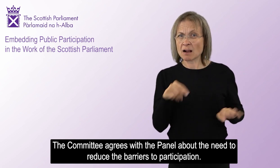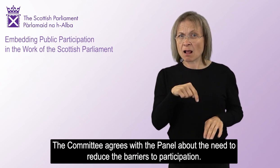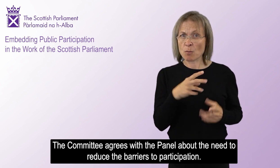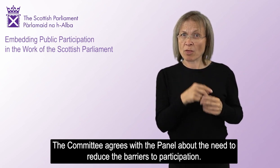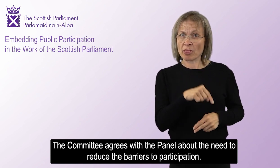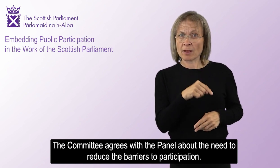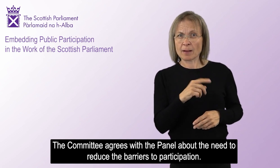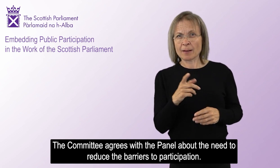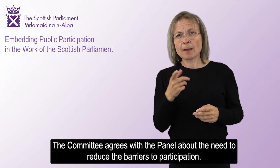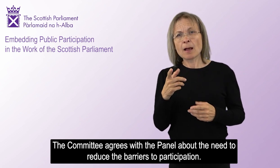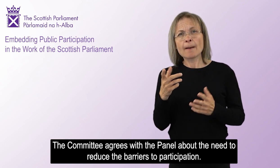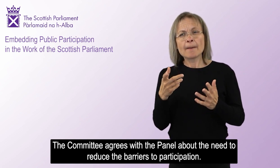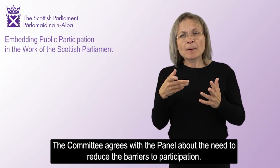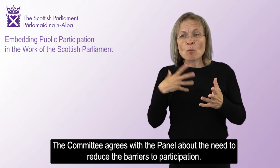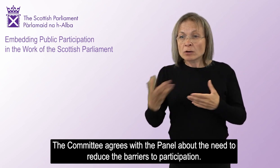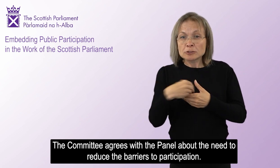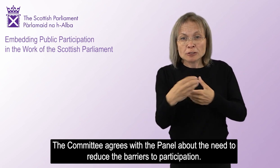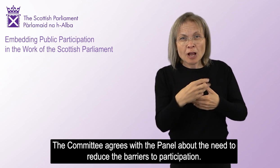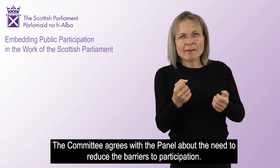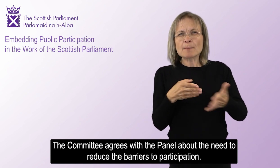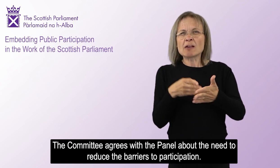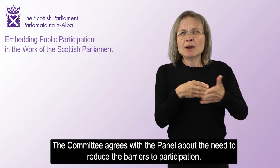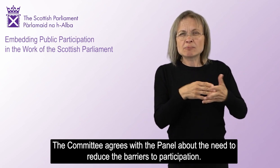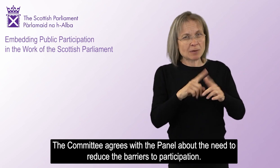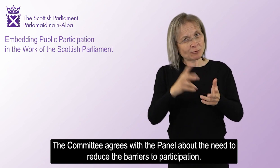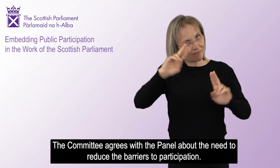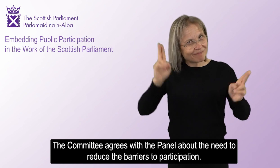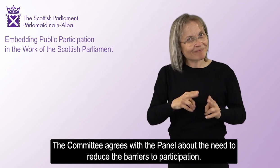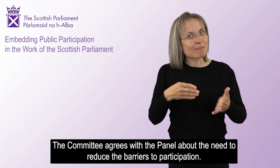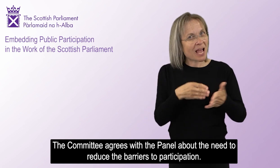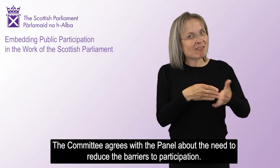The committee agrees with the panel about the need to reduce the barriers to participation.